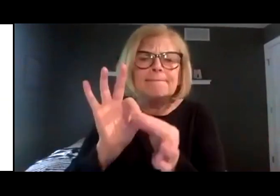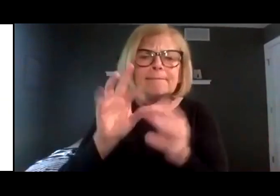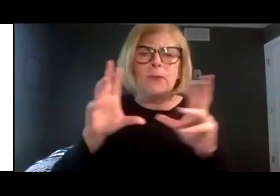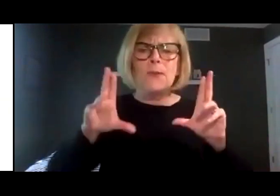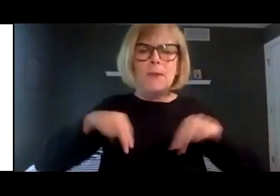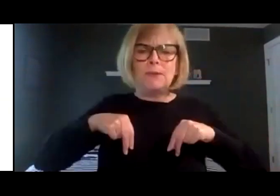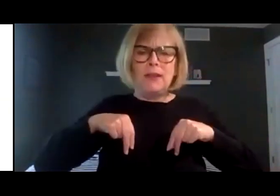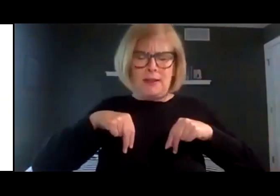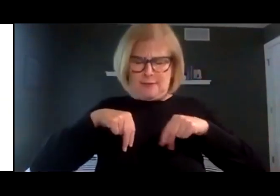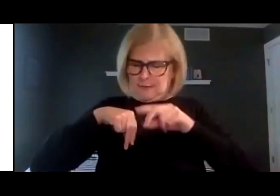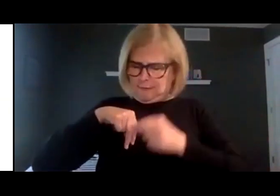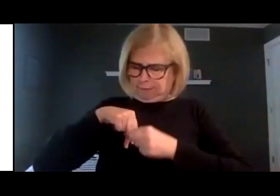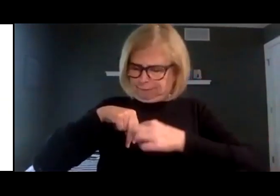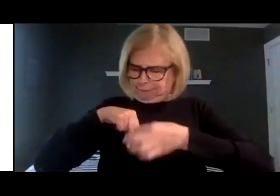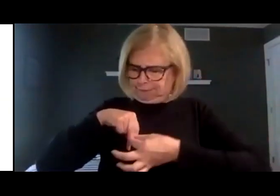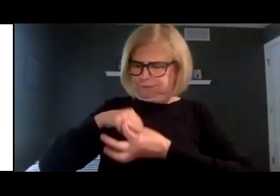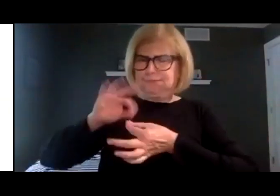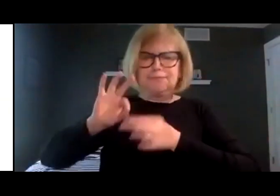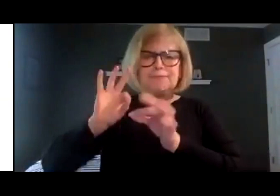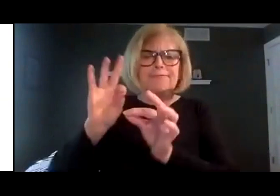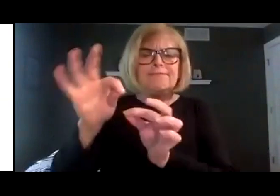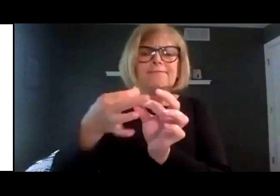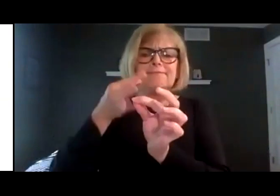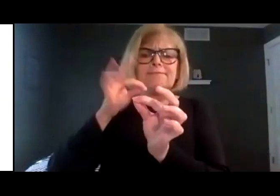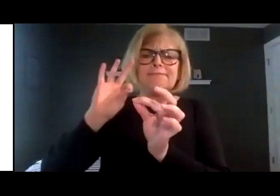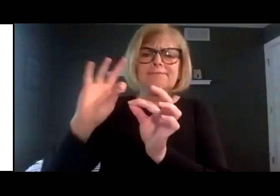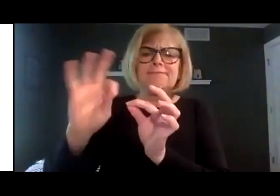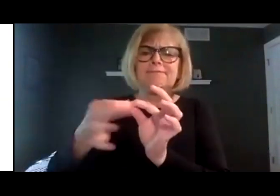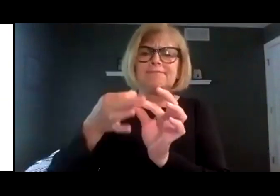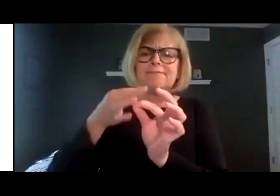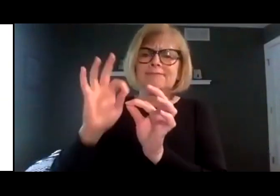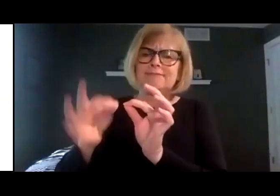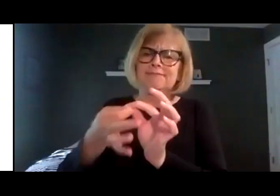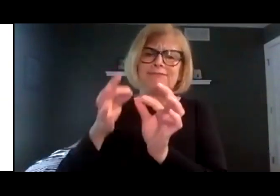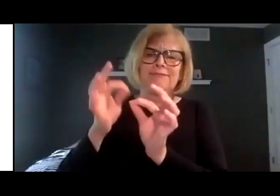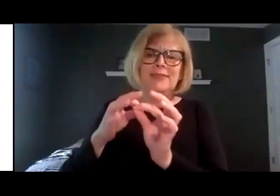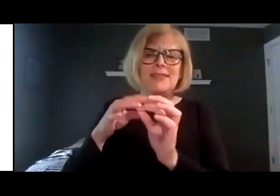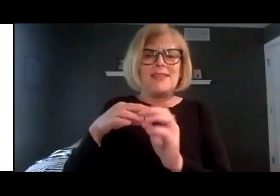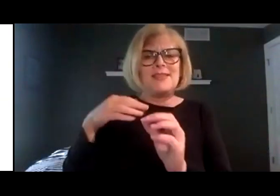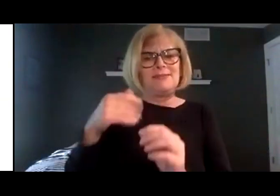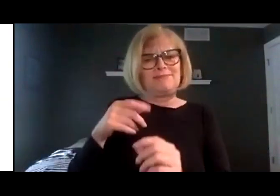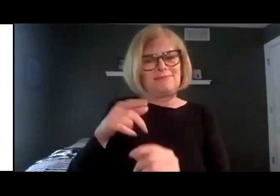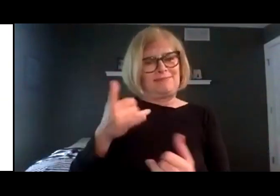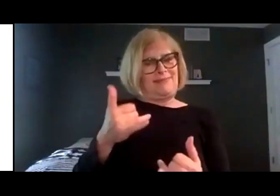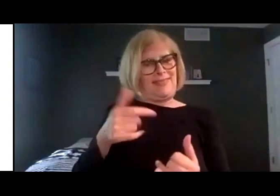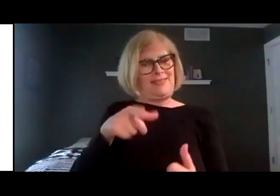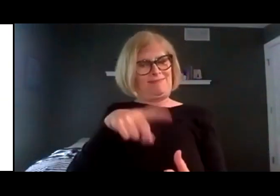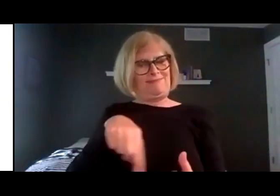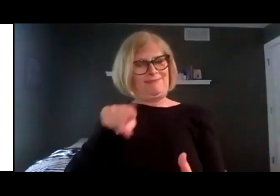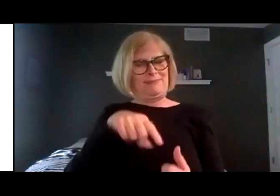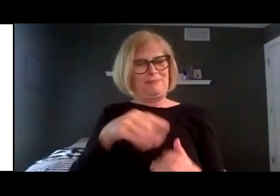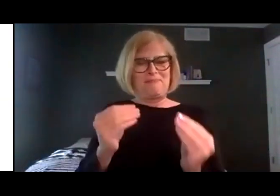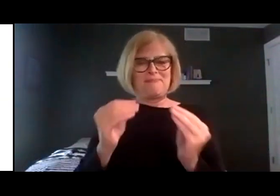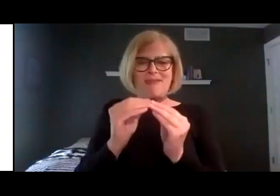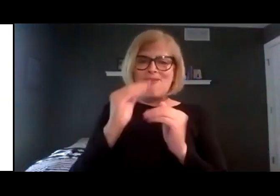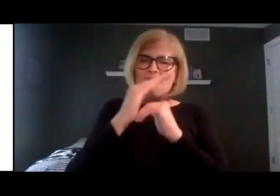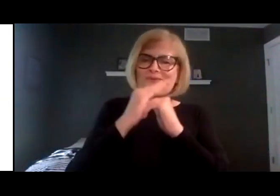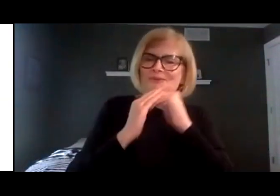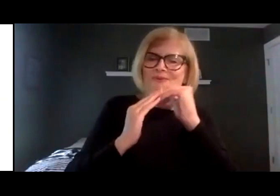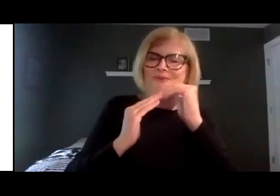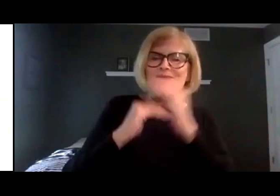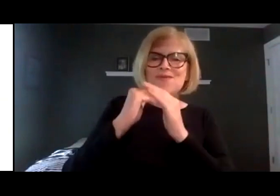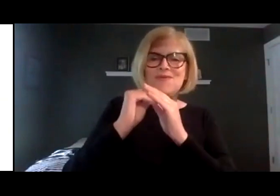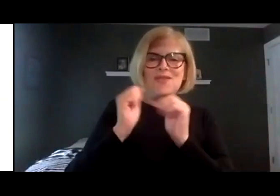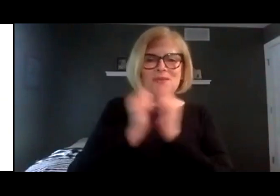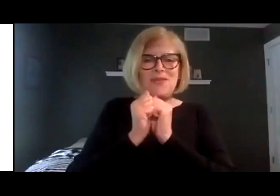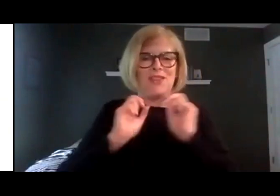I like you the way you are, she said. But you'll be more comfortable with your shoulder strap